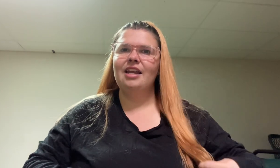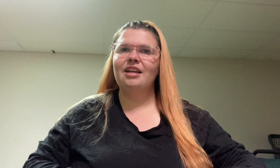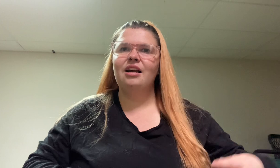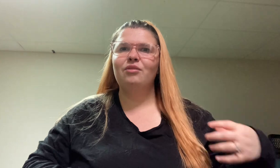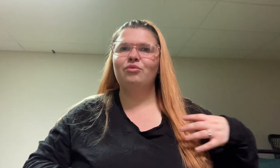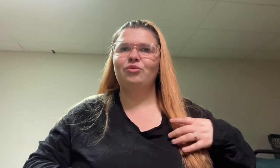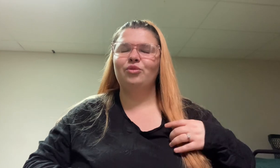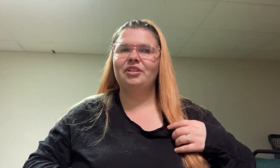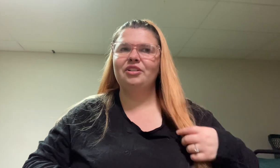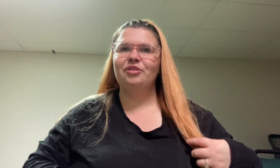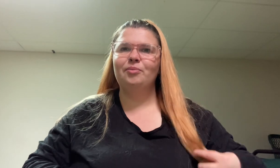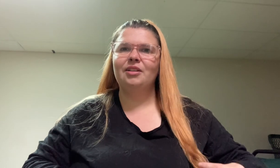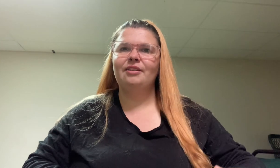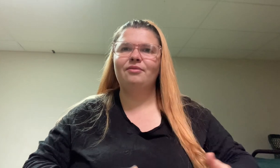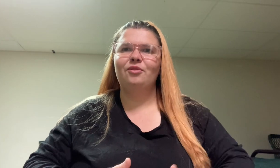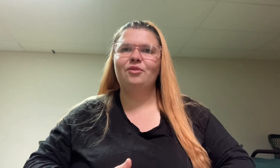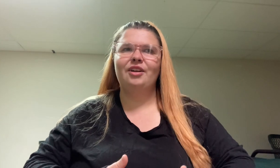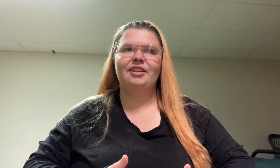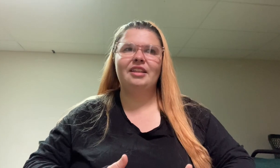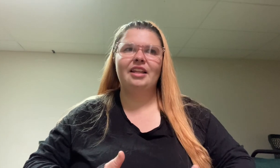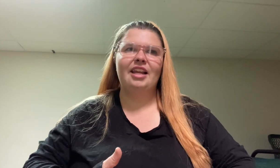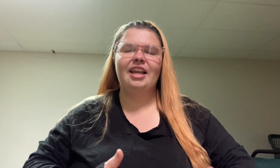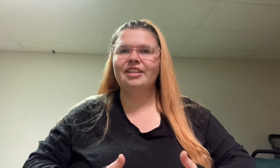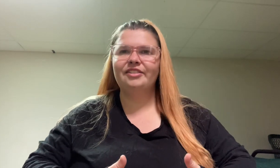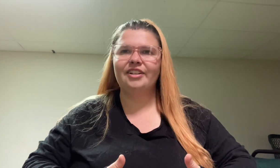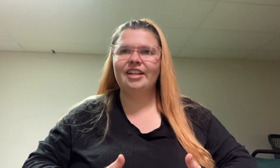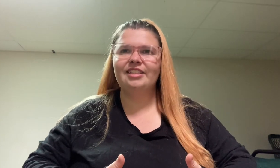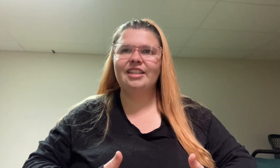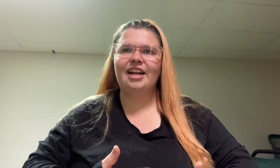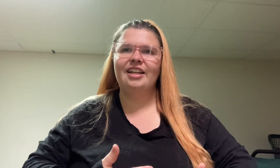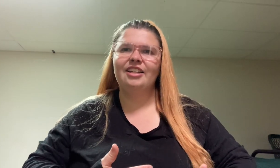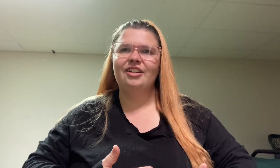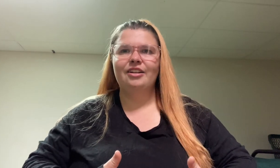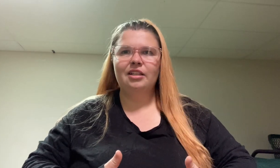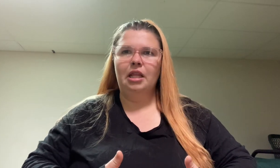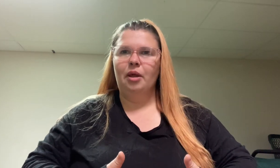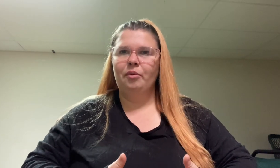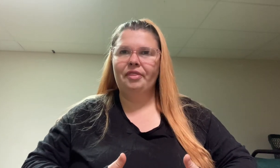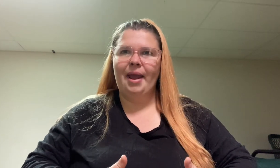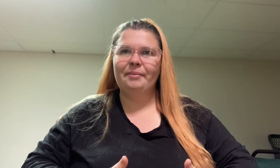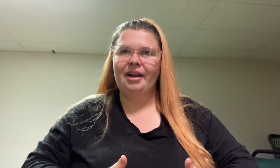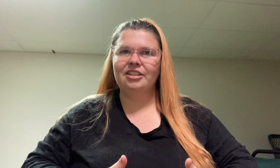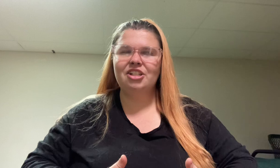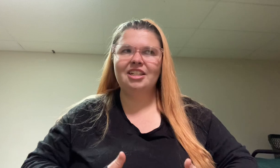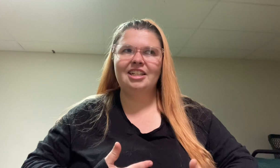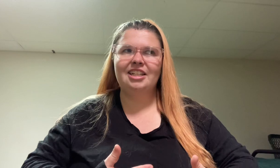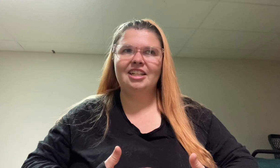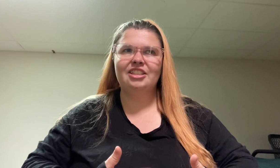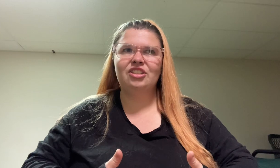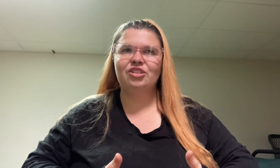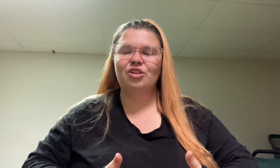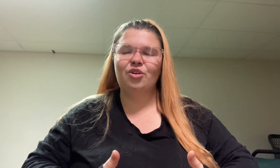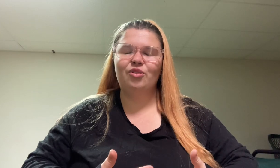really do believe with Haley Reese that with that magic, it's so